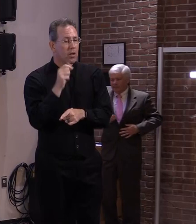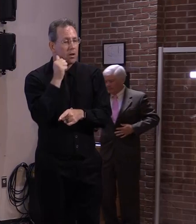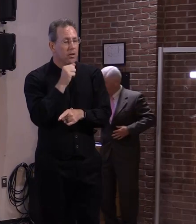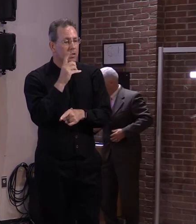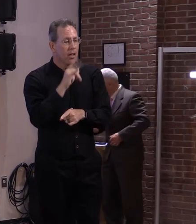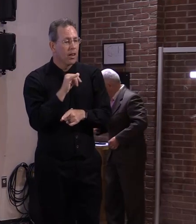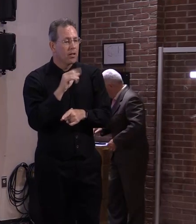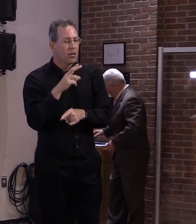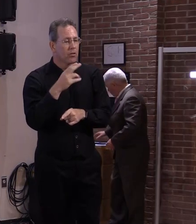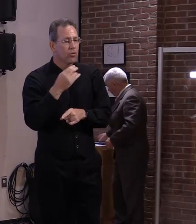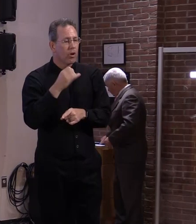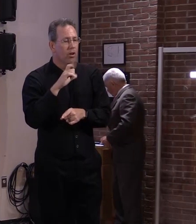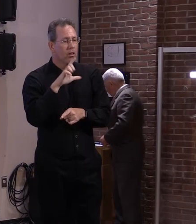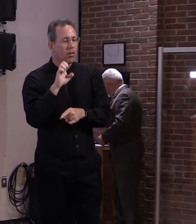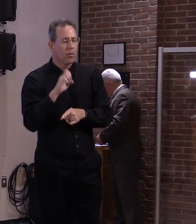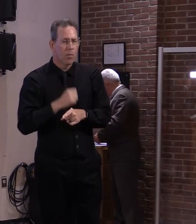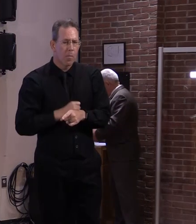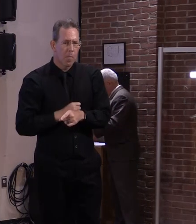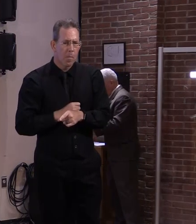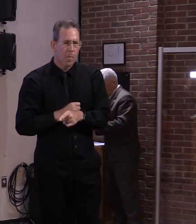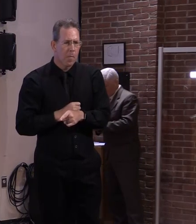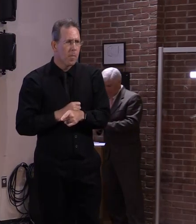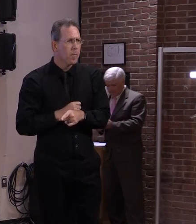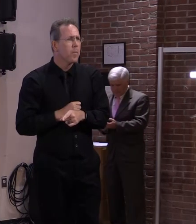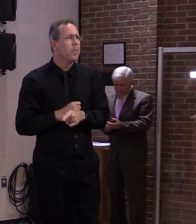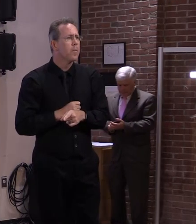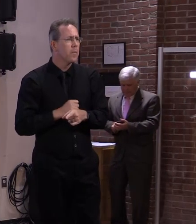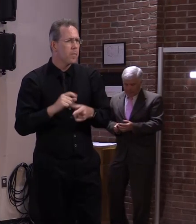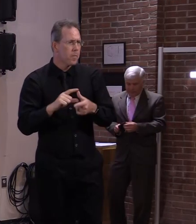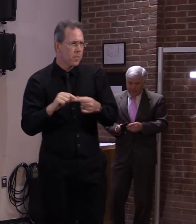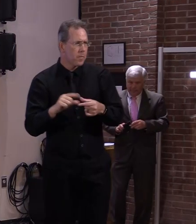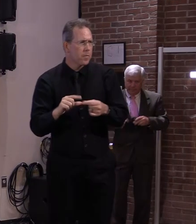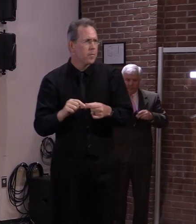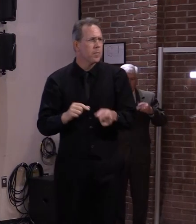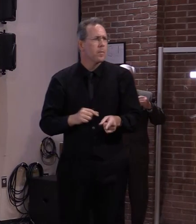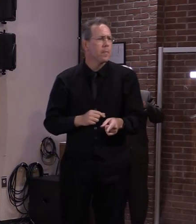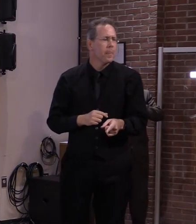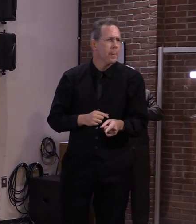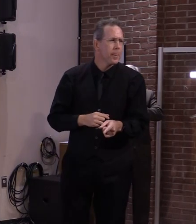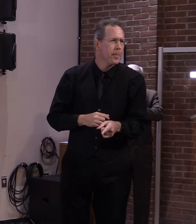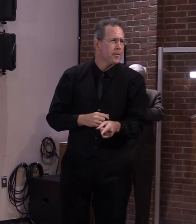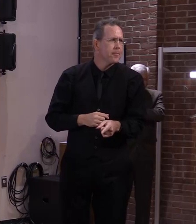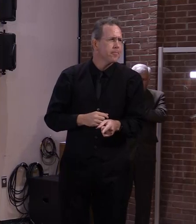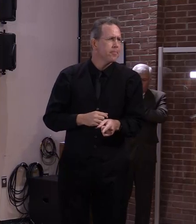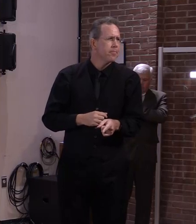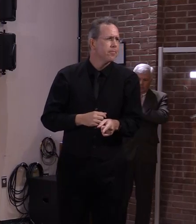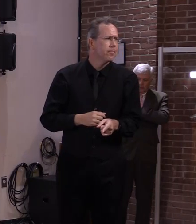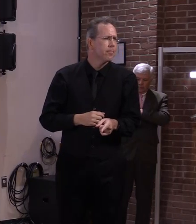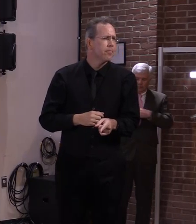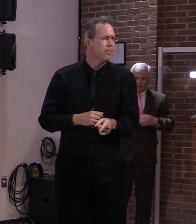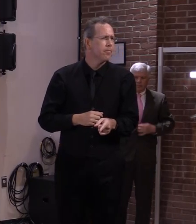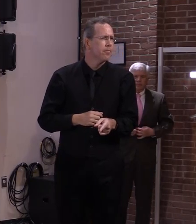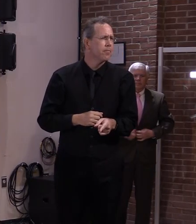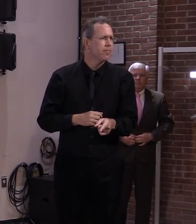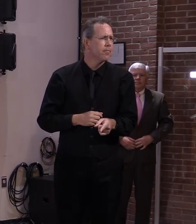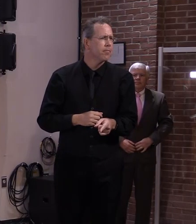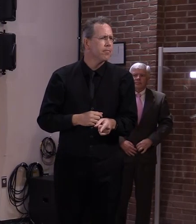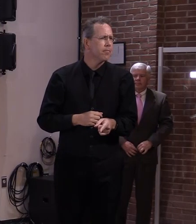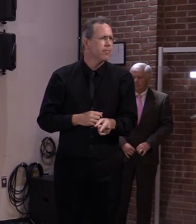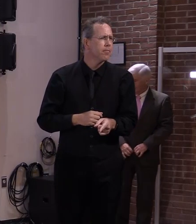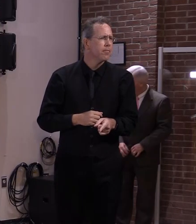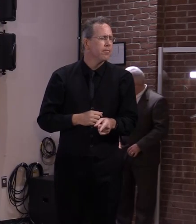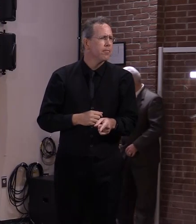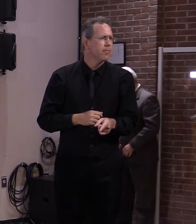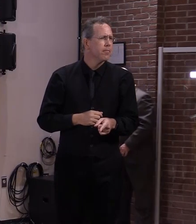governor you've been asked about offering interstate assistance um another interstate crisis governor abbott of